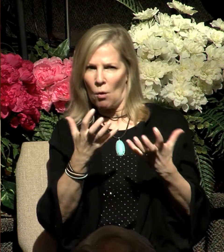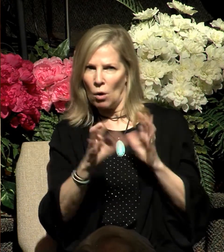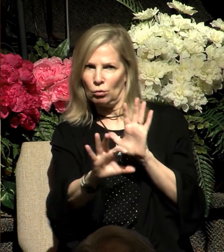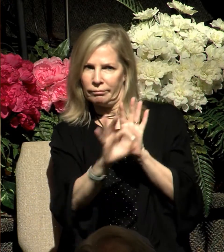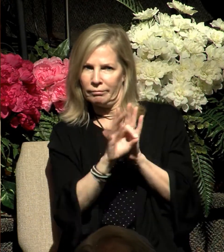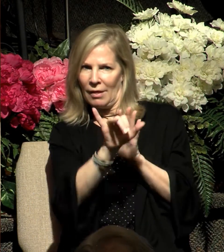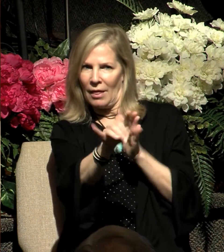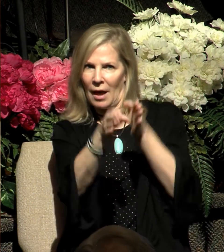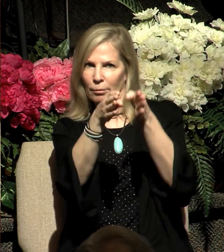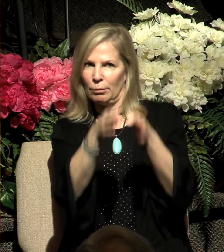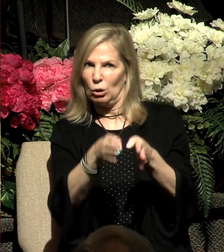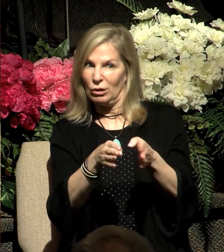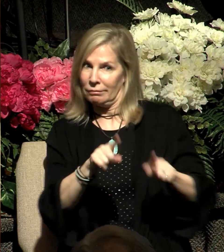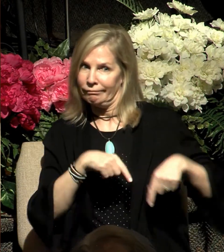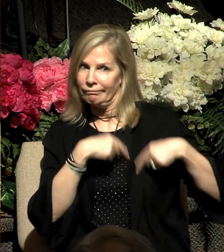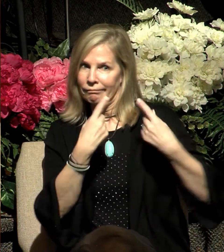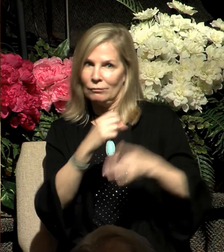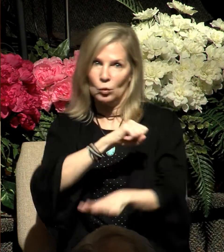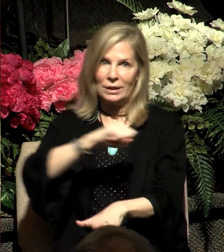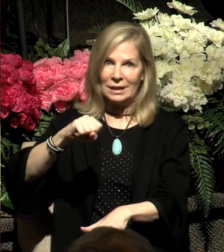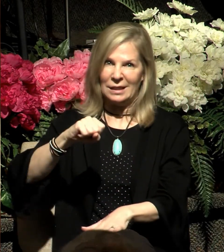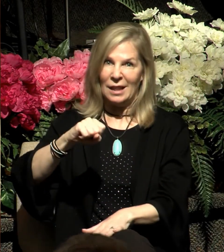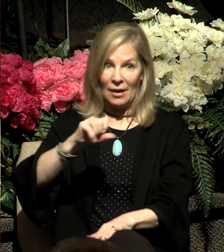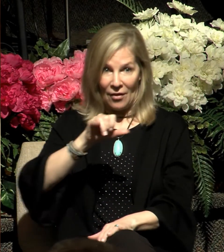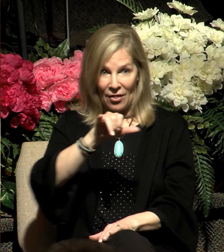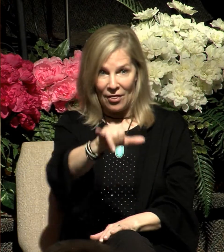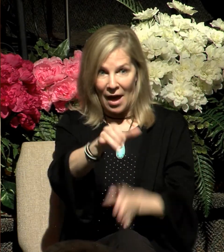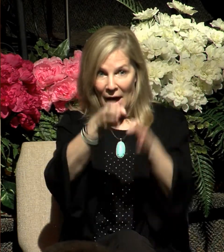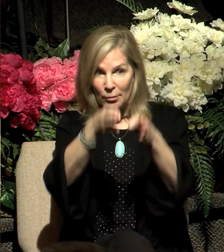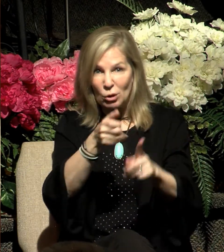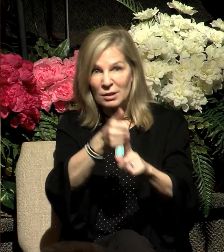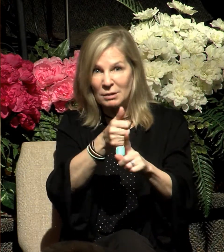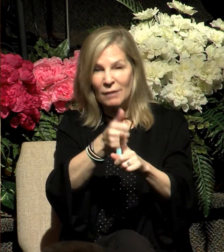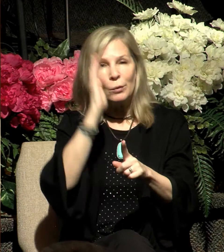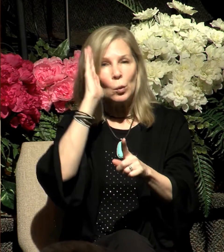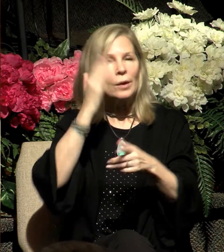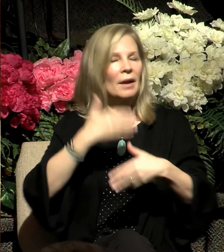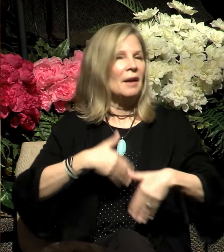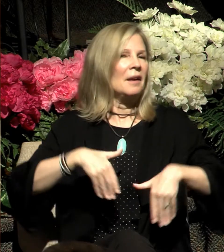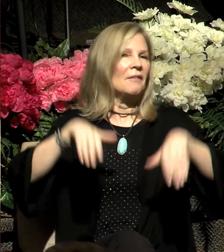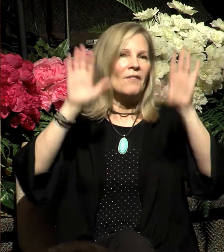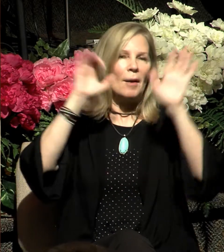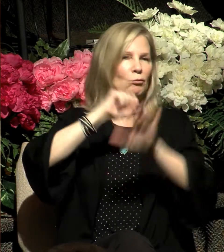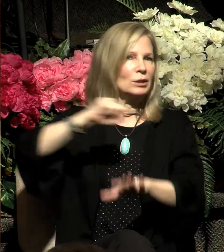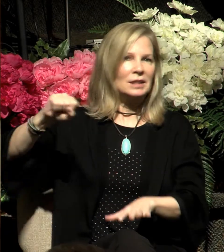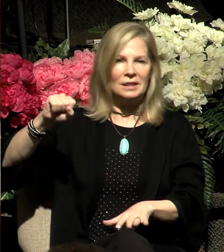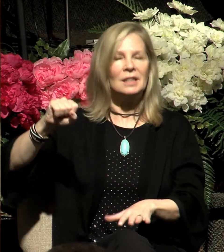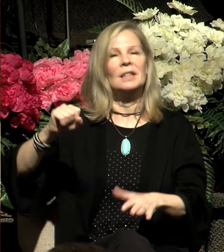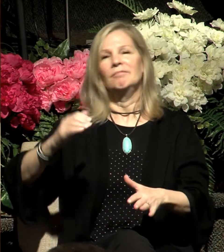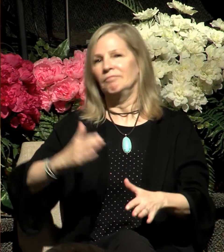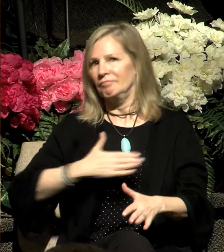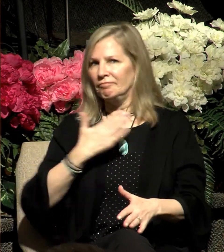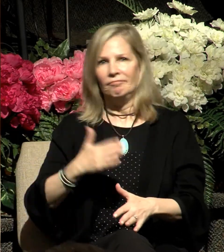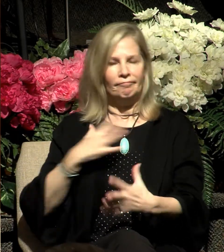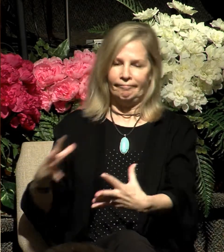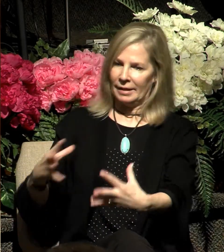resisting Him, that individual eventually will give up their resistance and come to Christ for salvation.